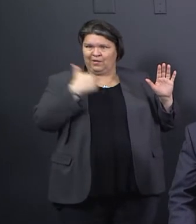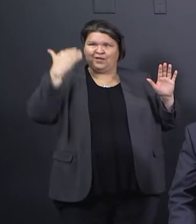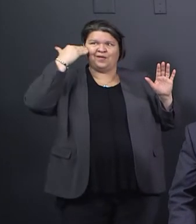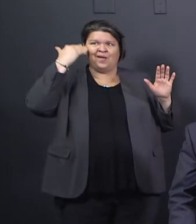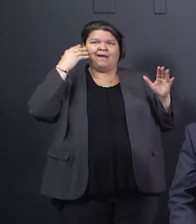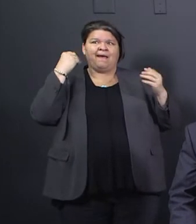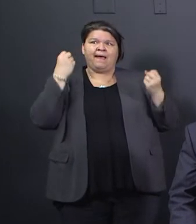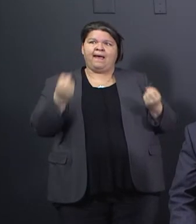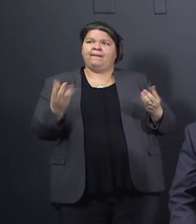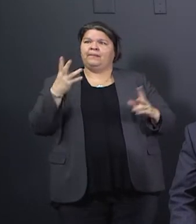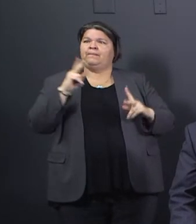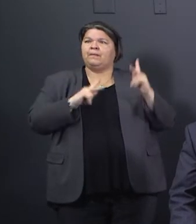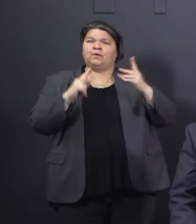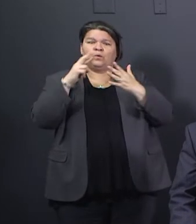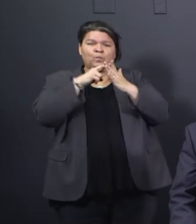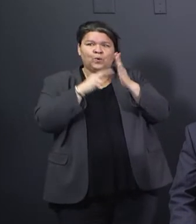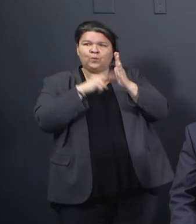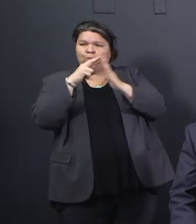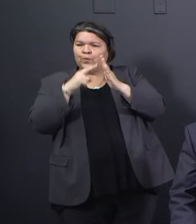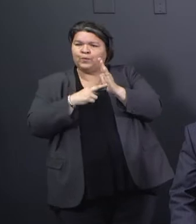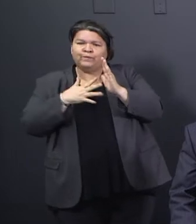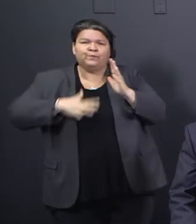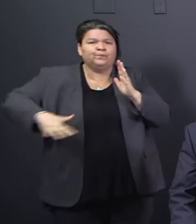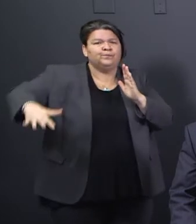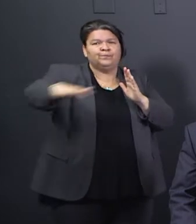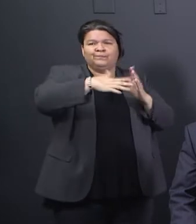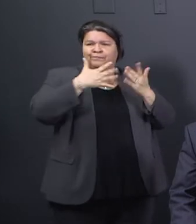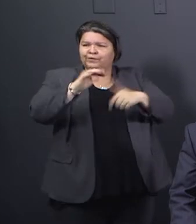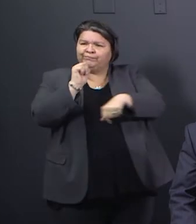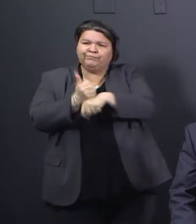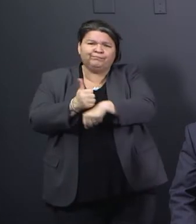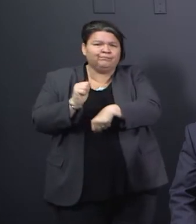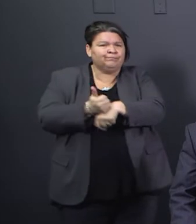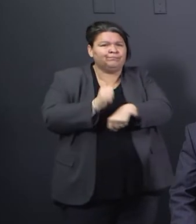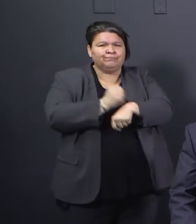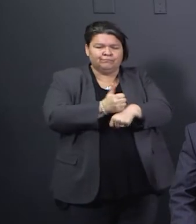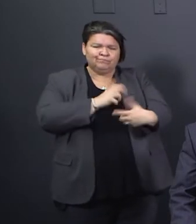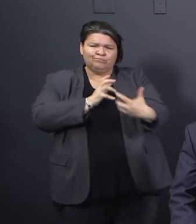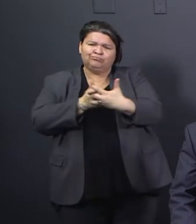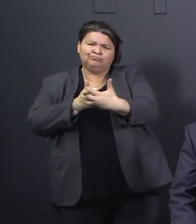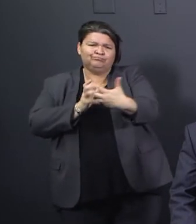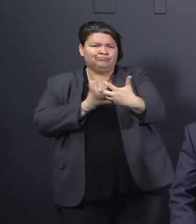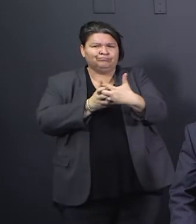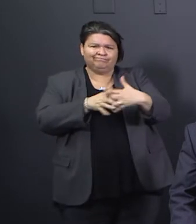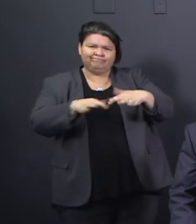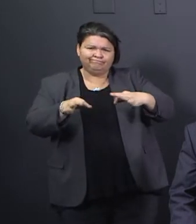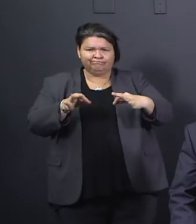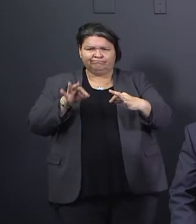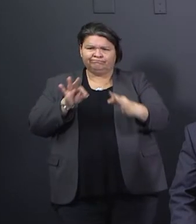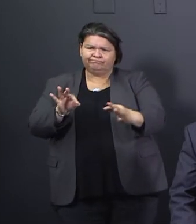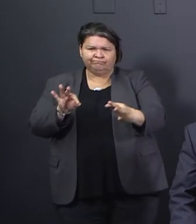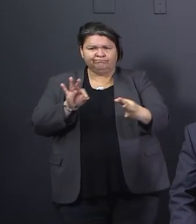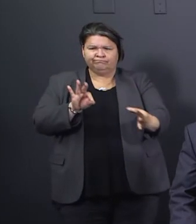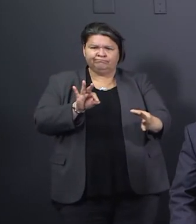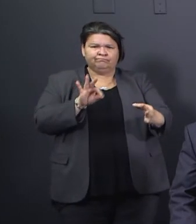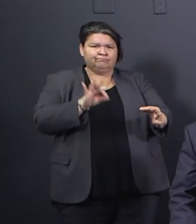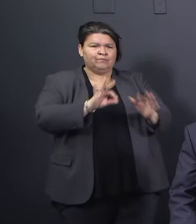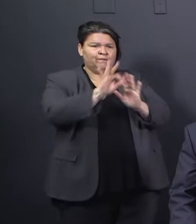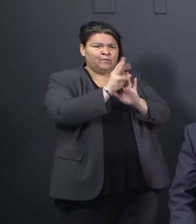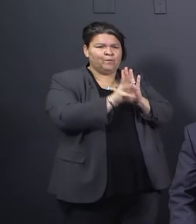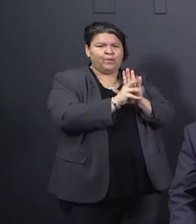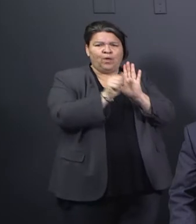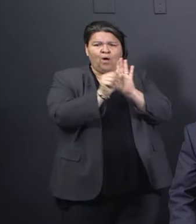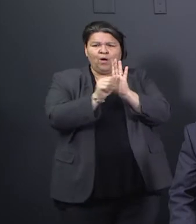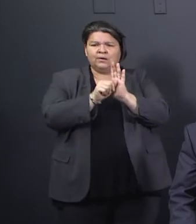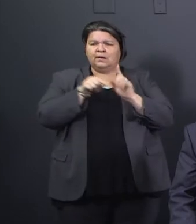there with the county, Fort Worth, and Arlington all staying together, and really appreciate the cooperation there and